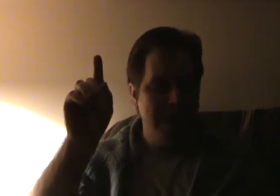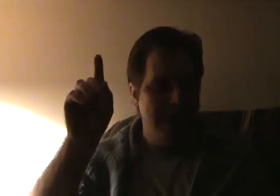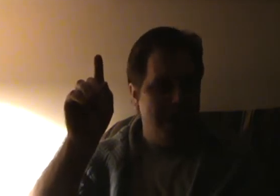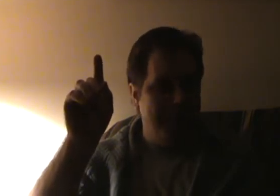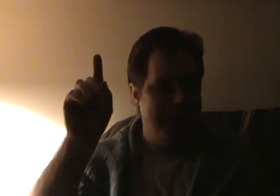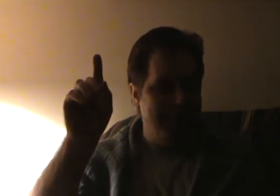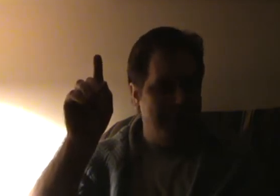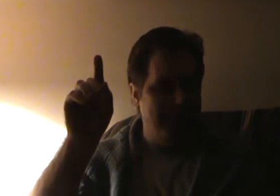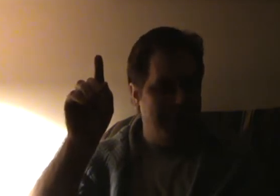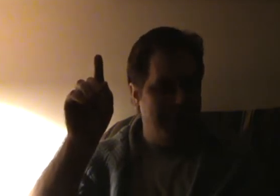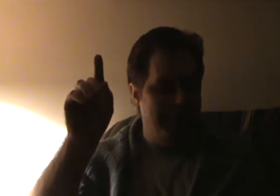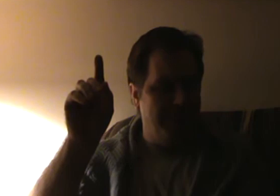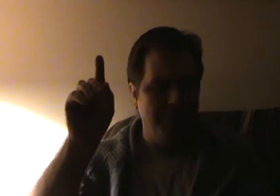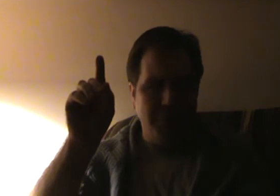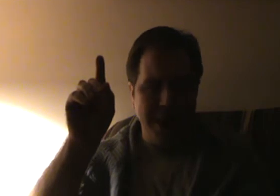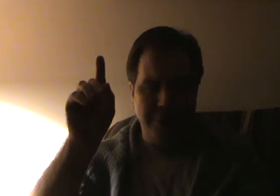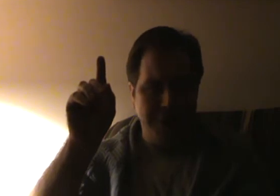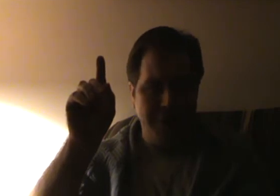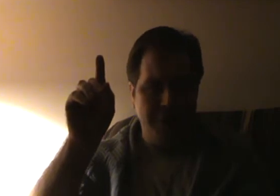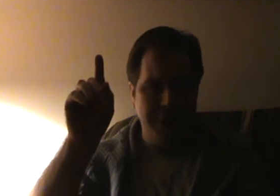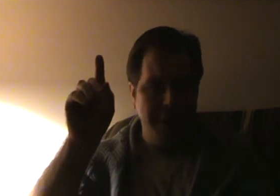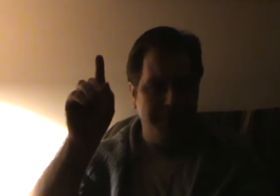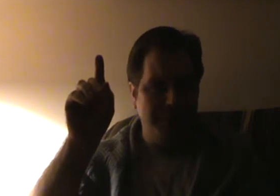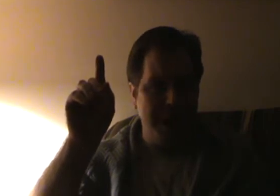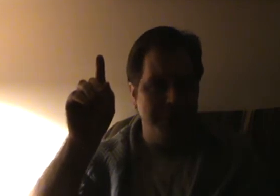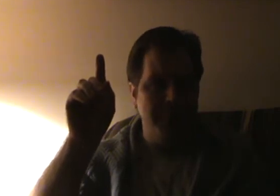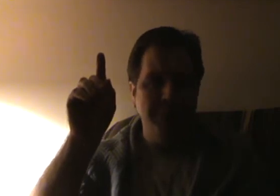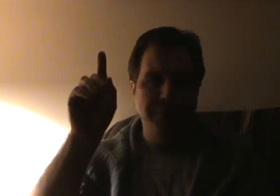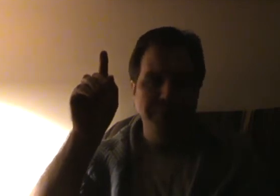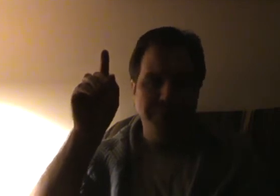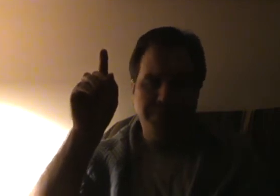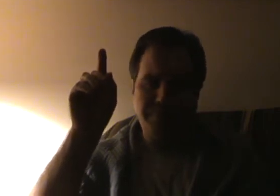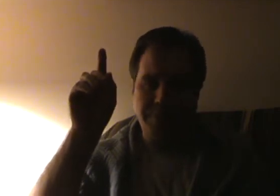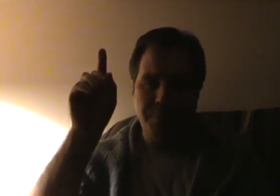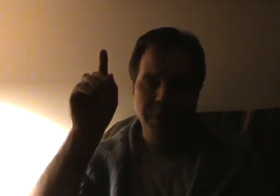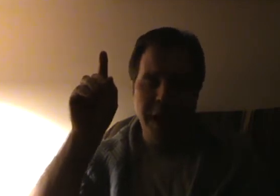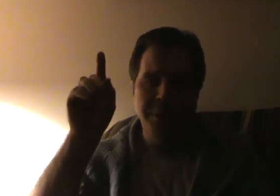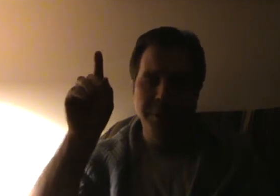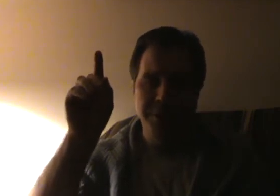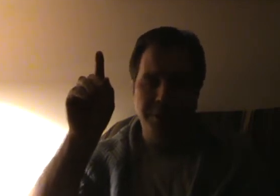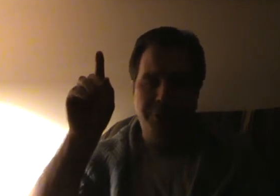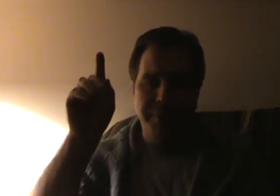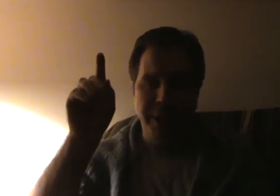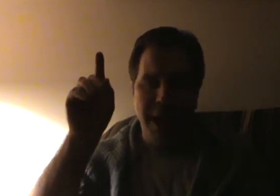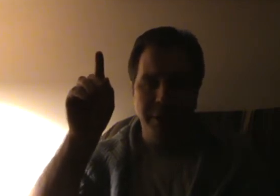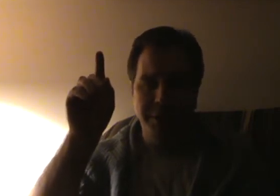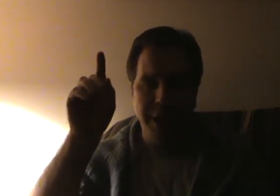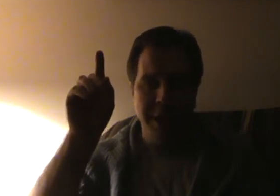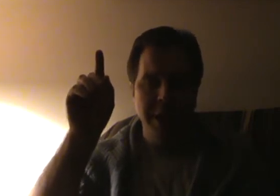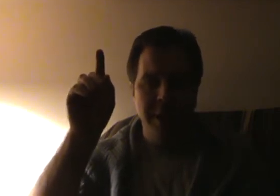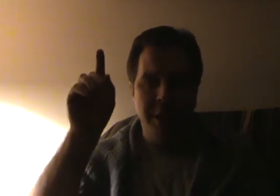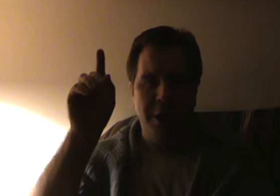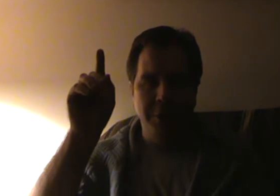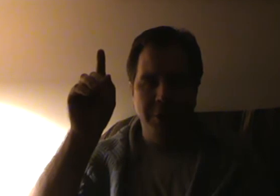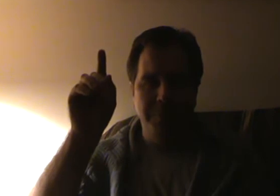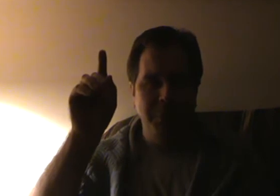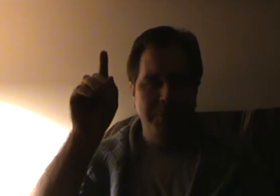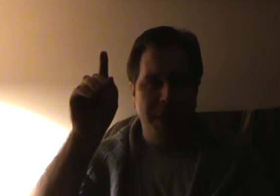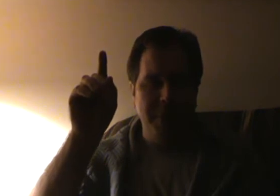My last video, or last several videos perhaps. The atheists are just flipping out saying, you know, you'd better not